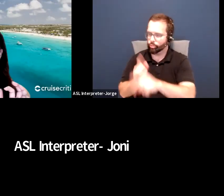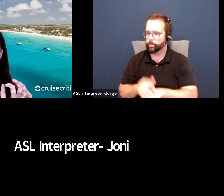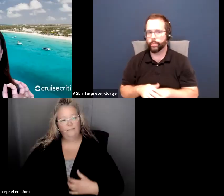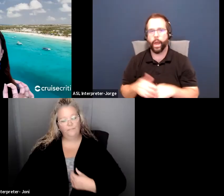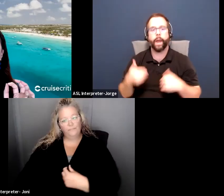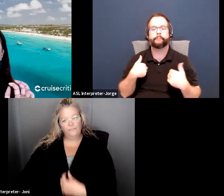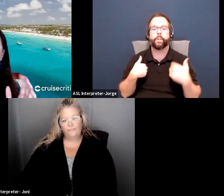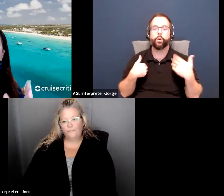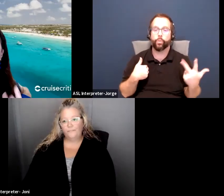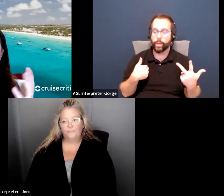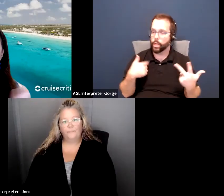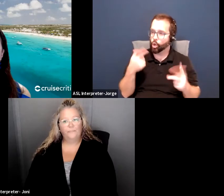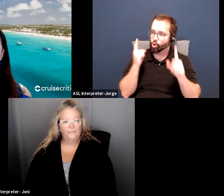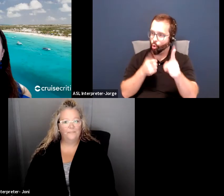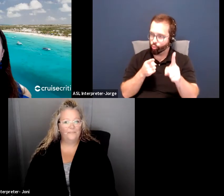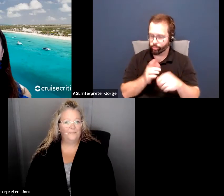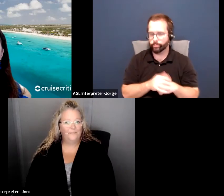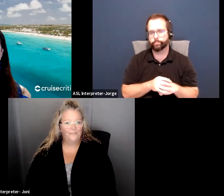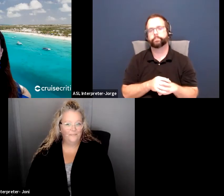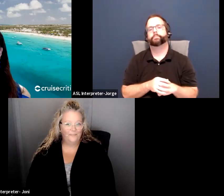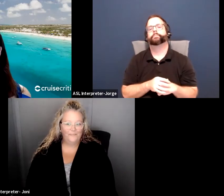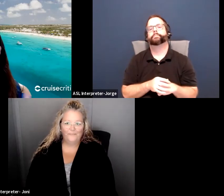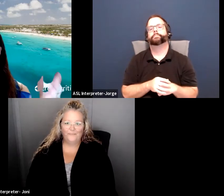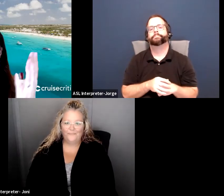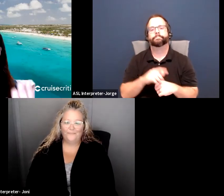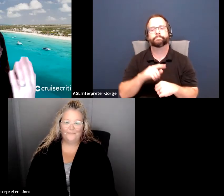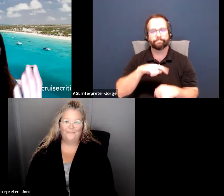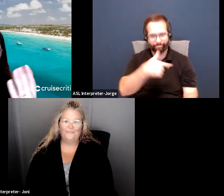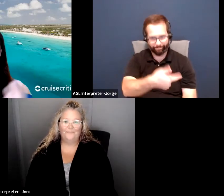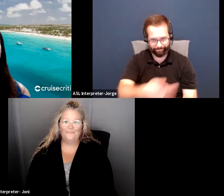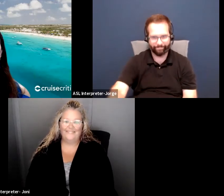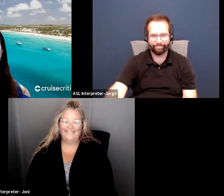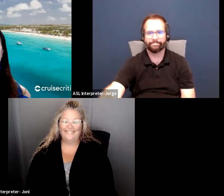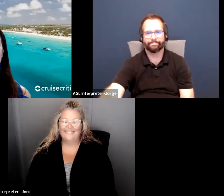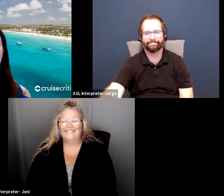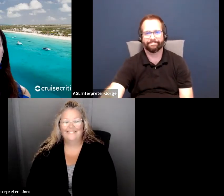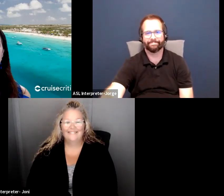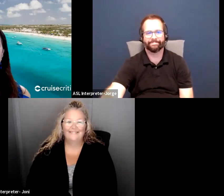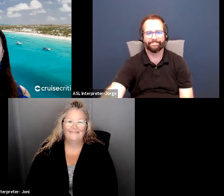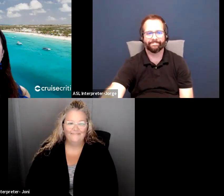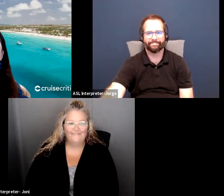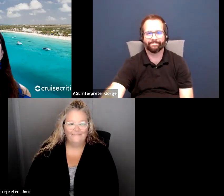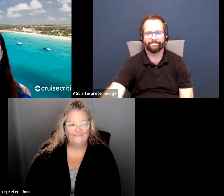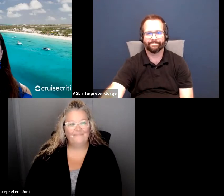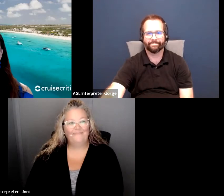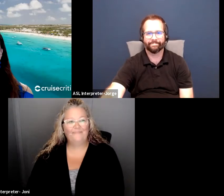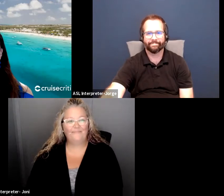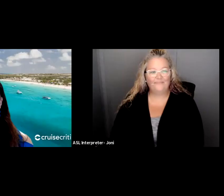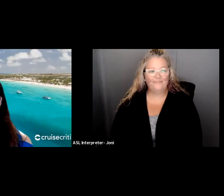is let's say we're going to, we're, we're going to come up with a goal about starting a peer support group, right?